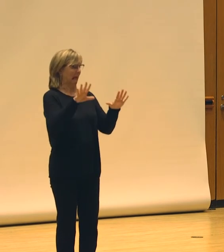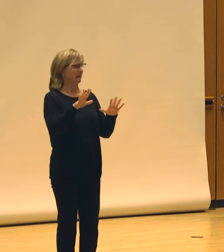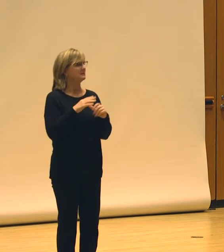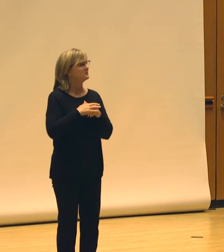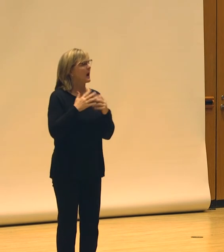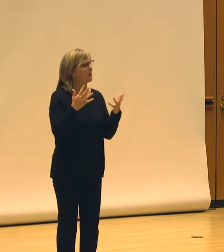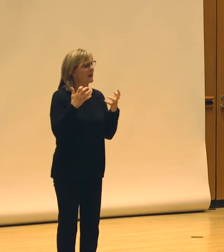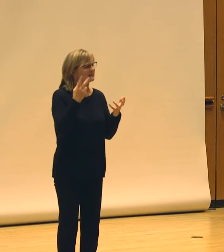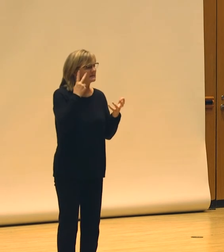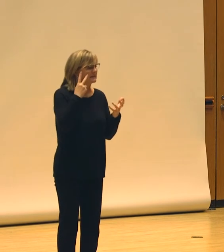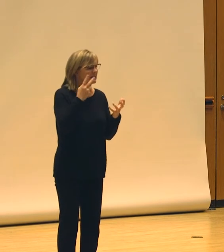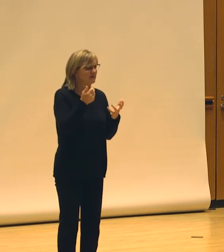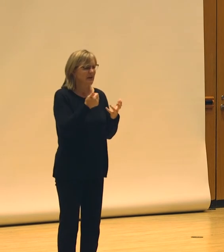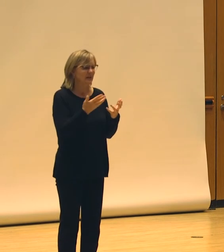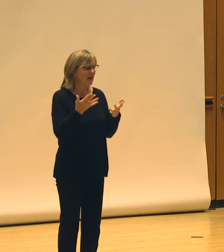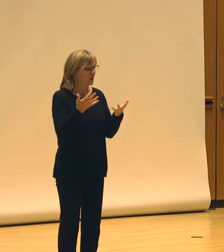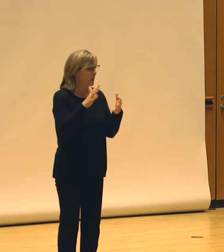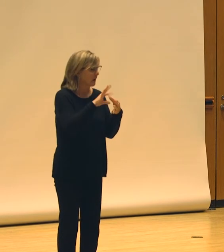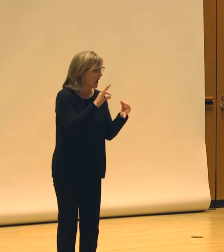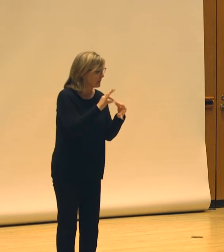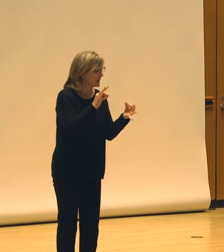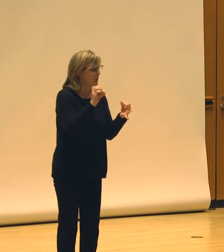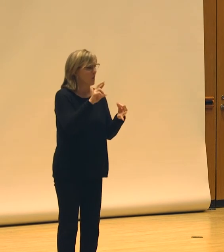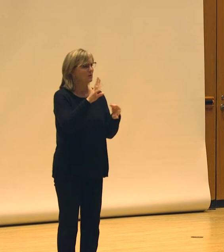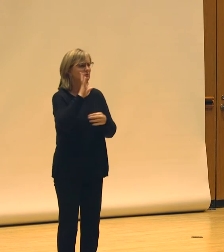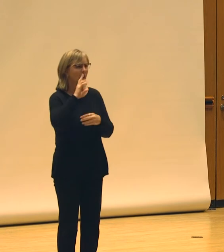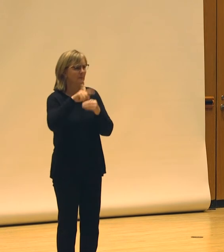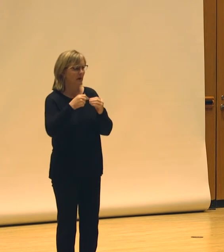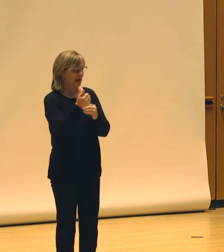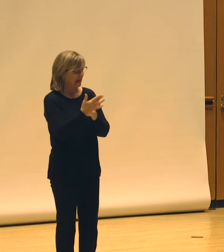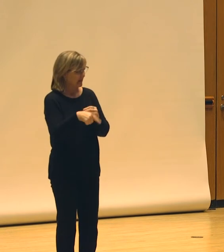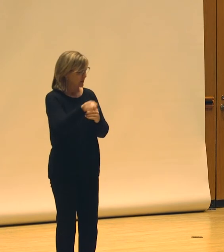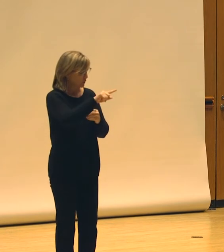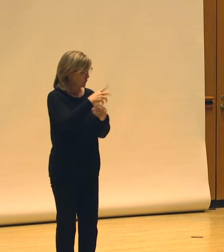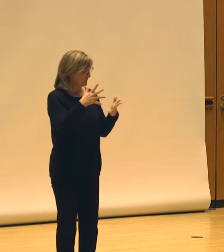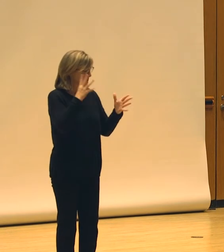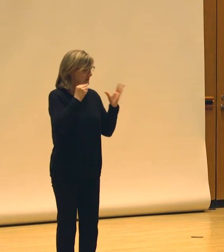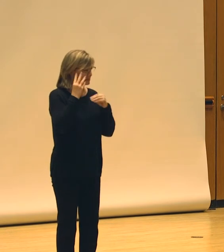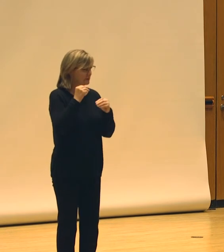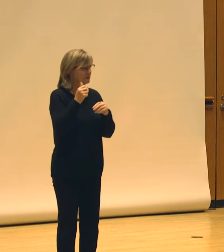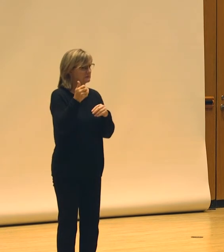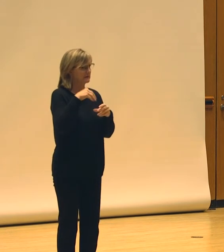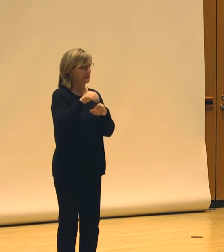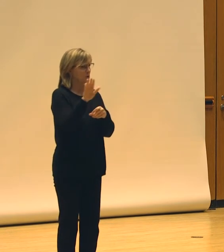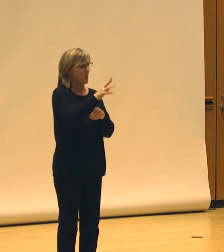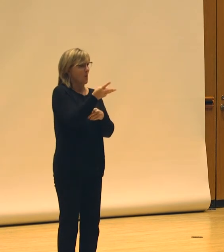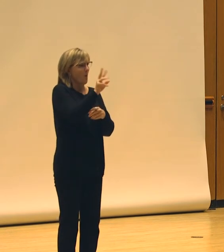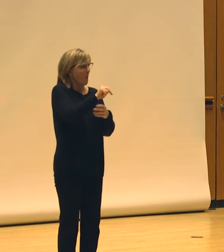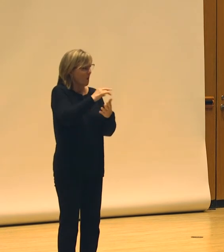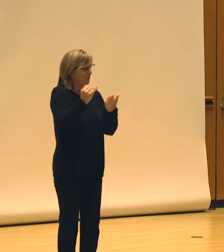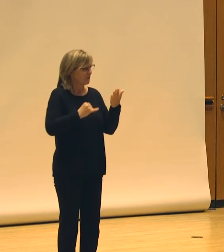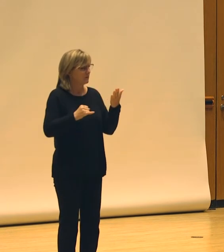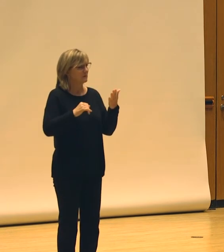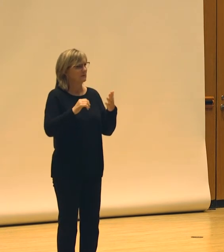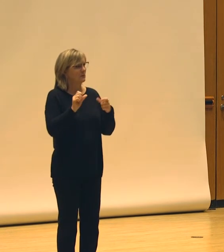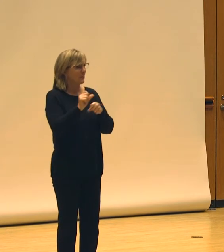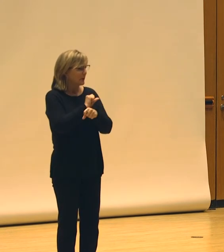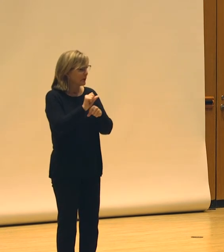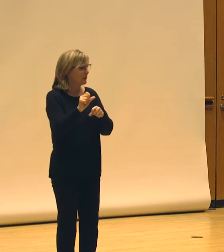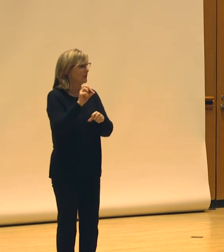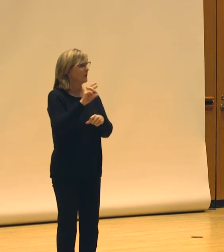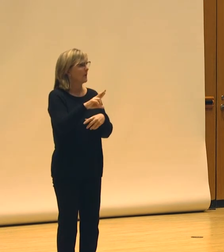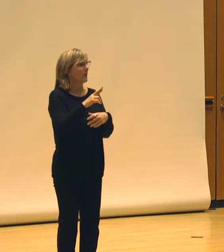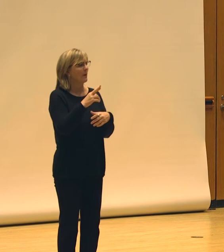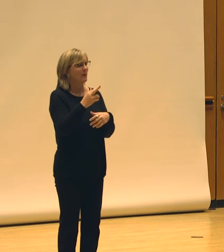I want to see if there's things that you want to comment on or talk about or even things that you've experienced in your own artistic practices or curatorial practices that you've witnessed